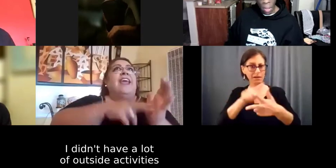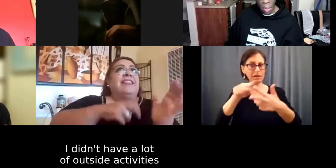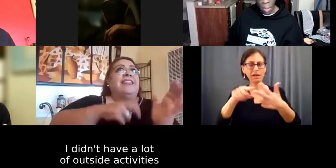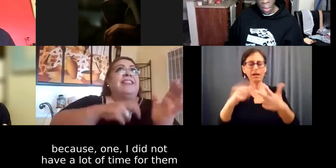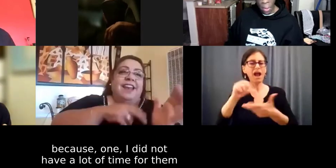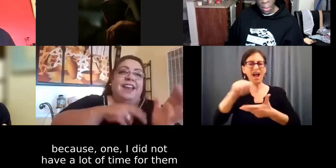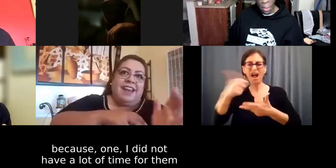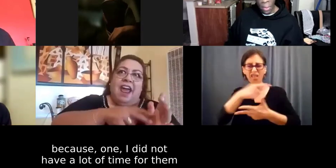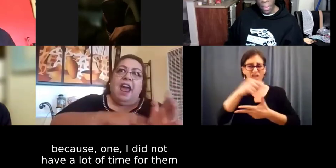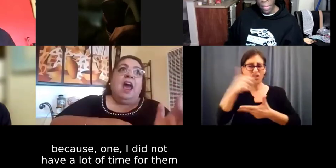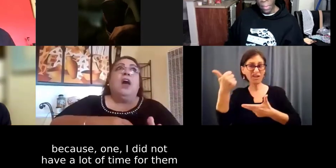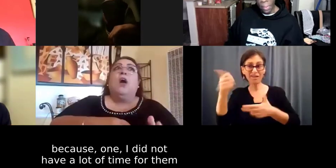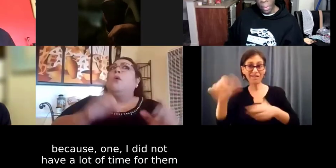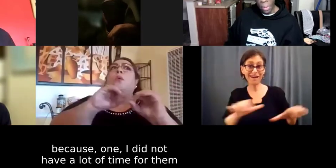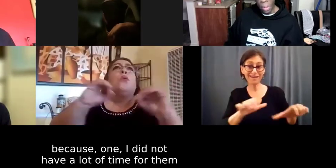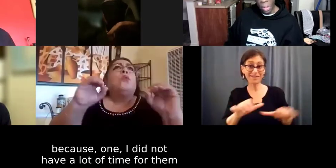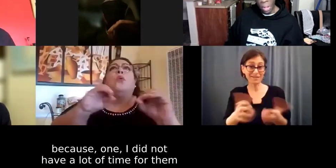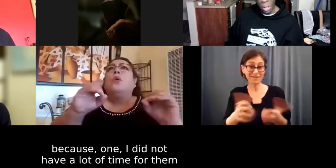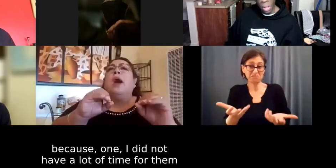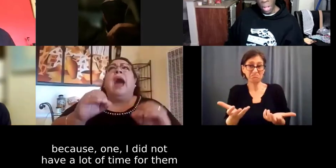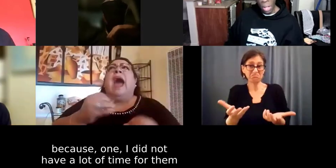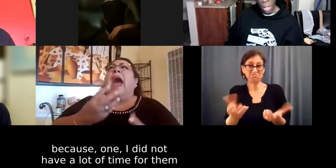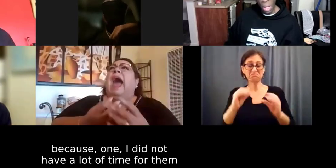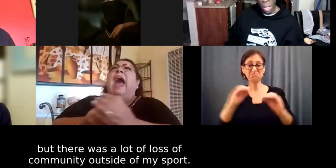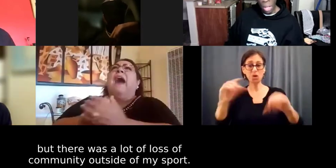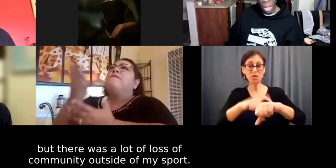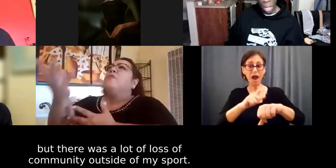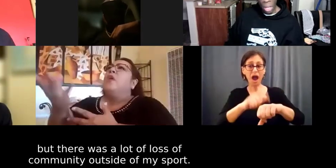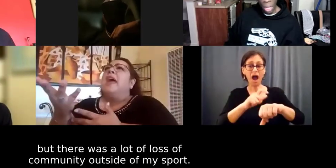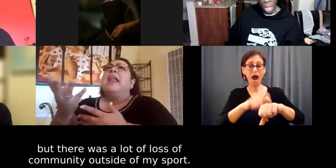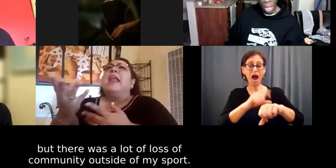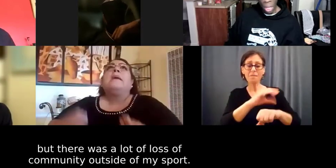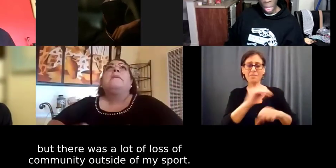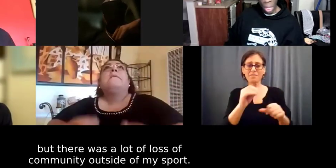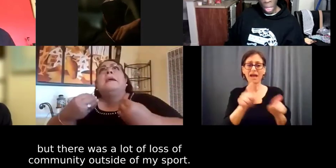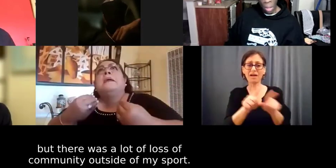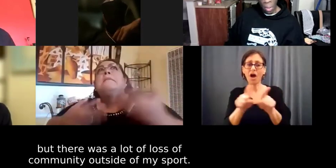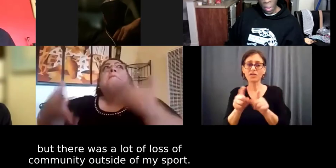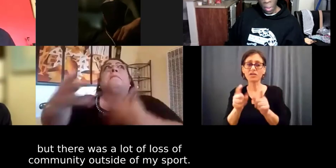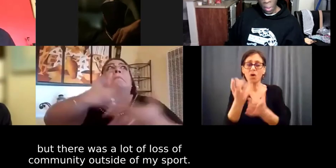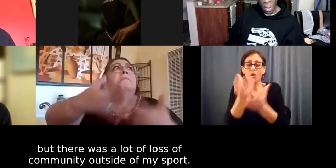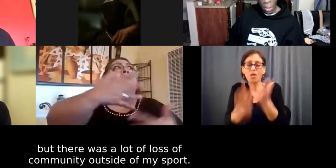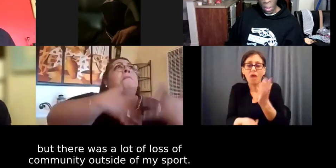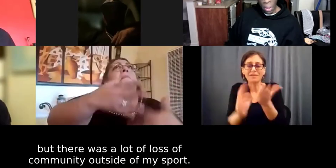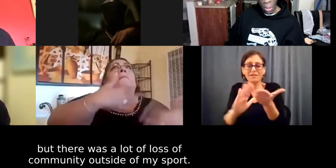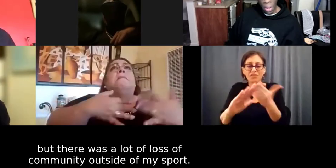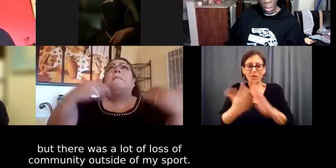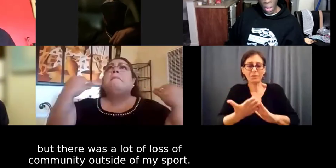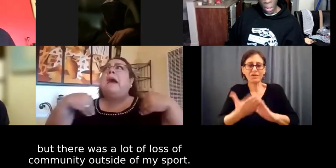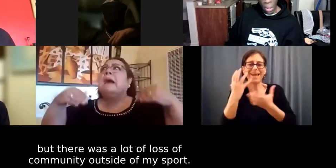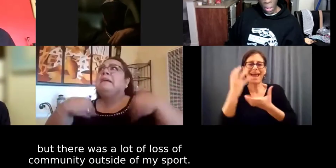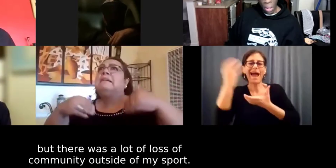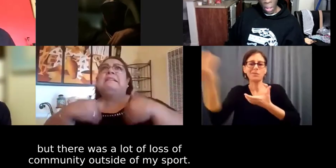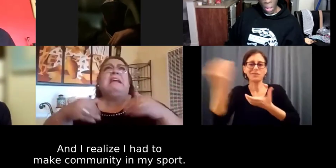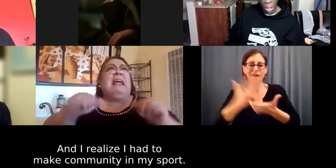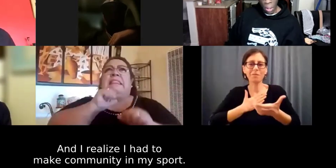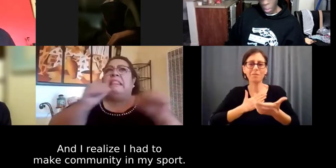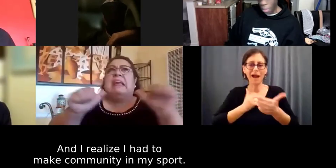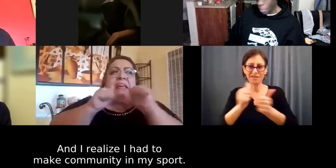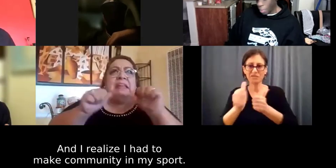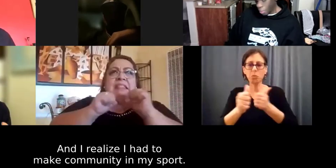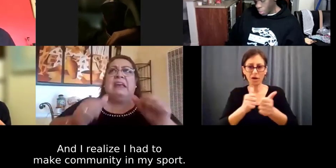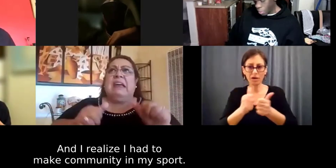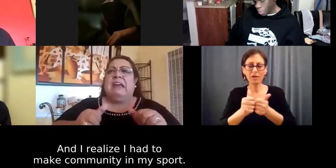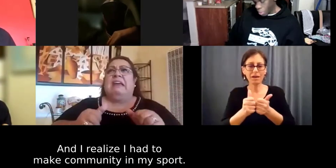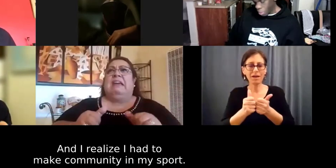activities because they, when I didn't have a lot of time for them, but there was a lot of loss of community outside of my sport. And I